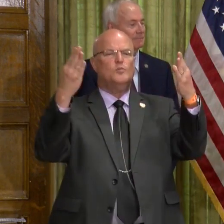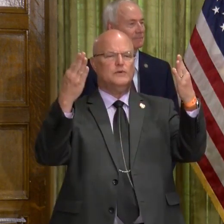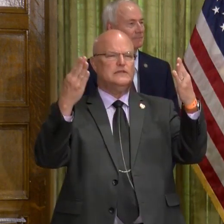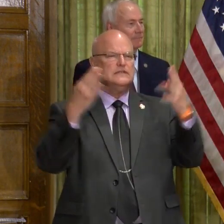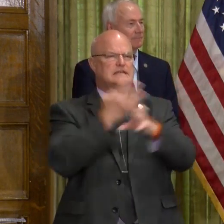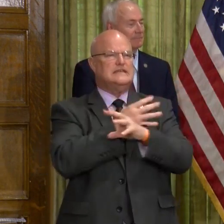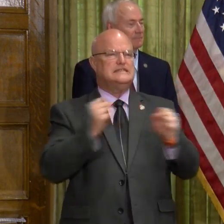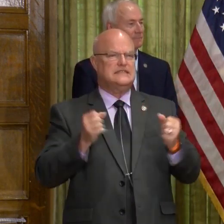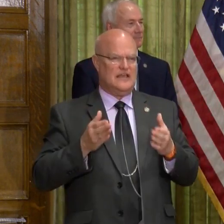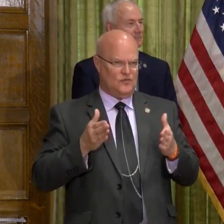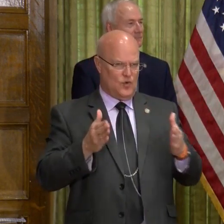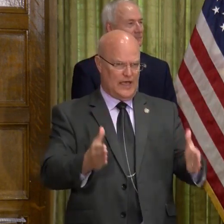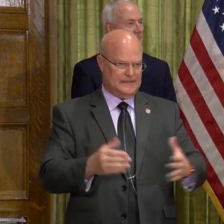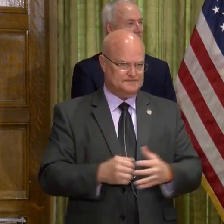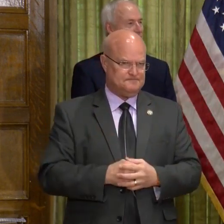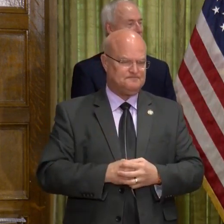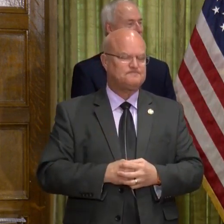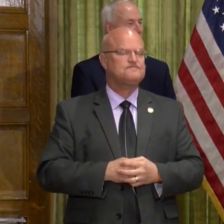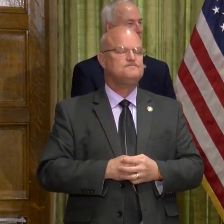way.